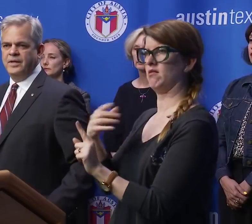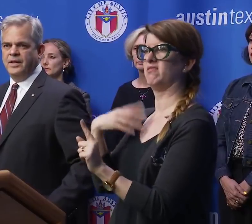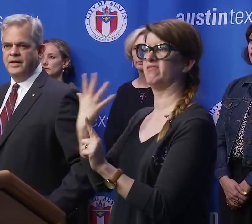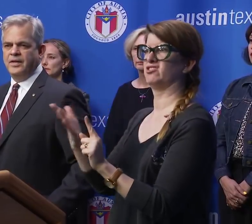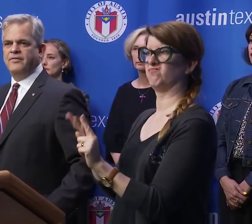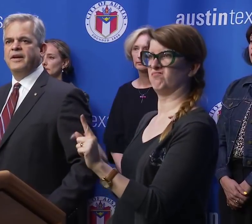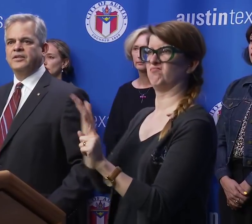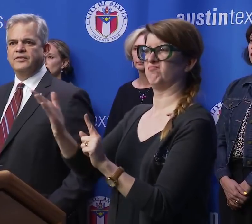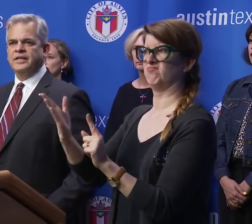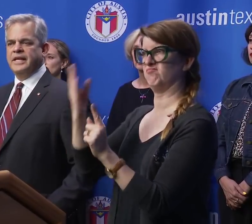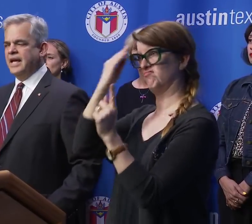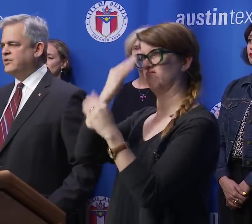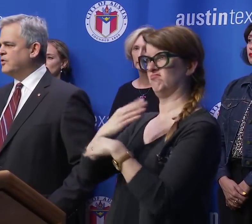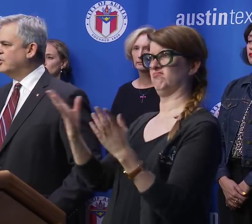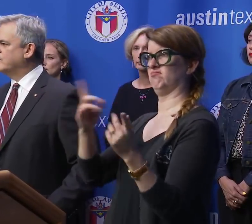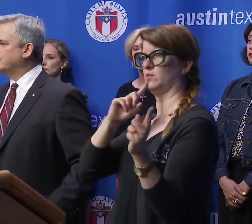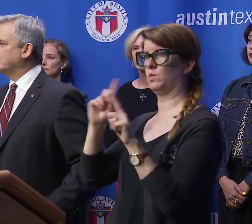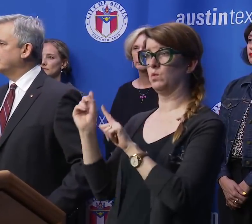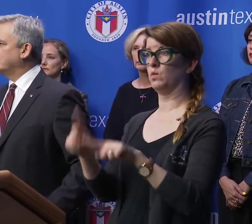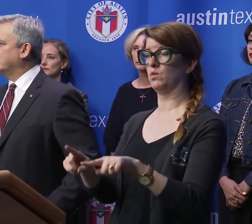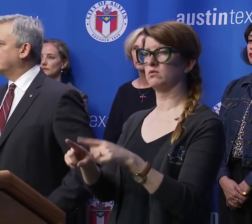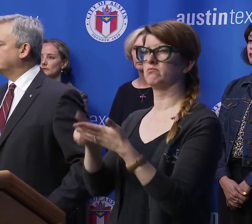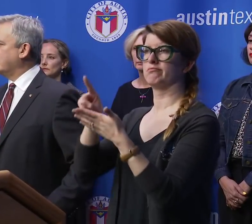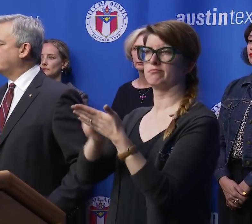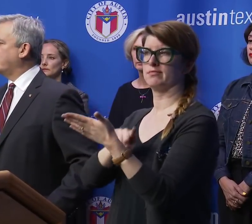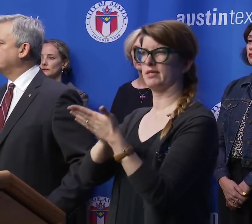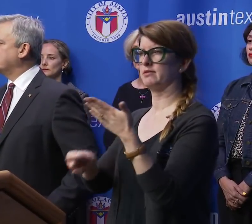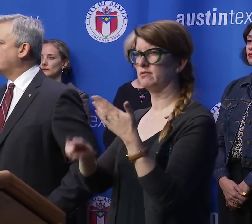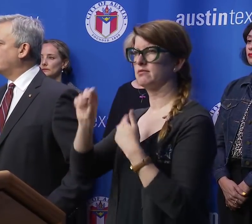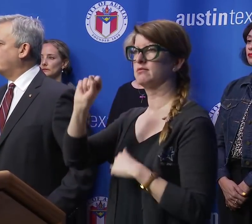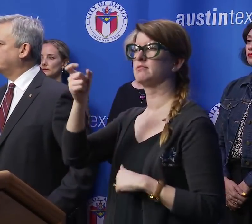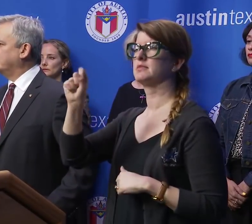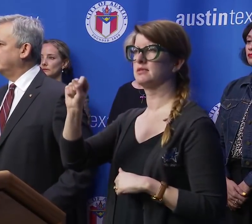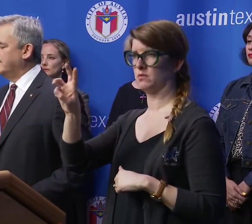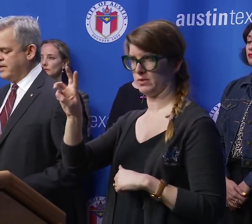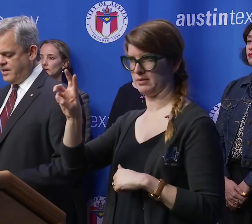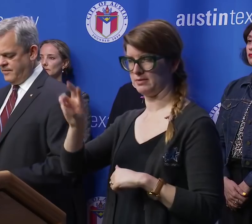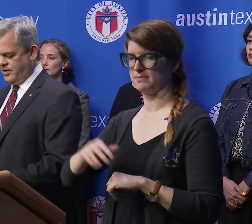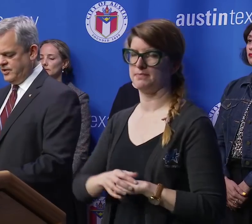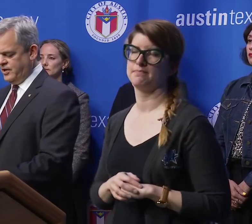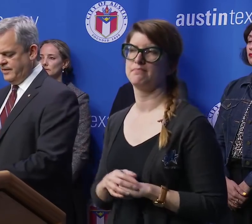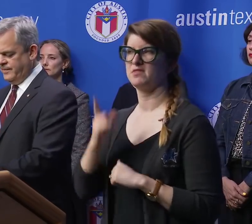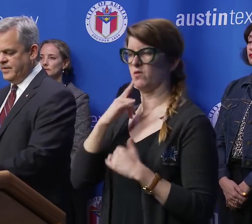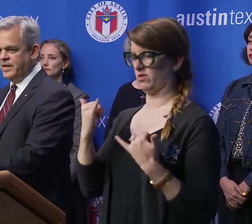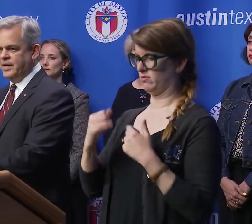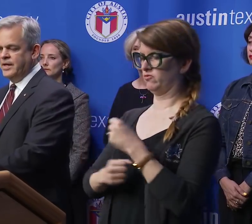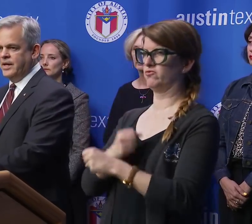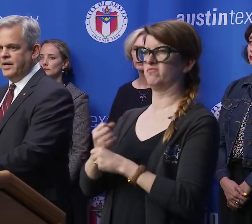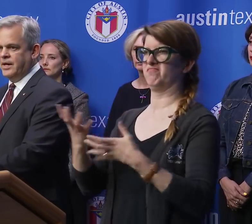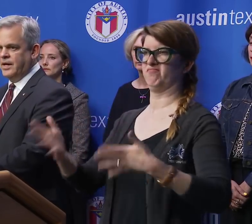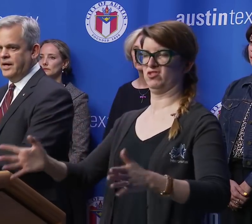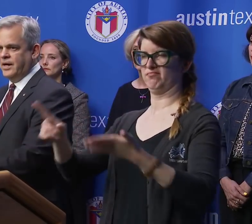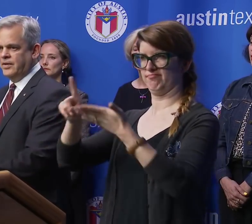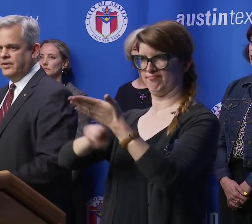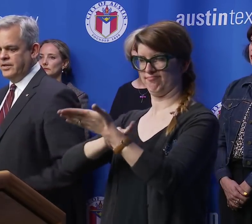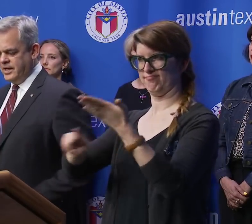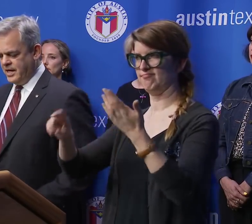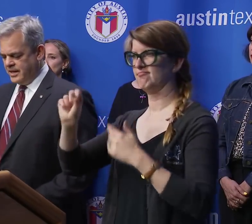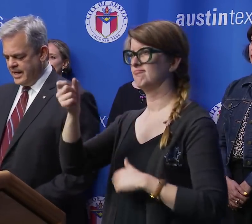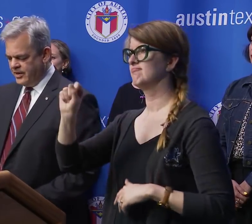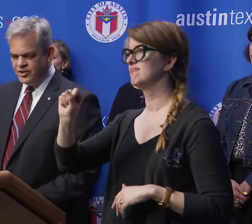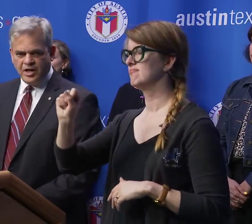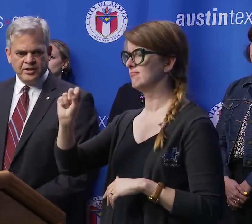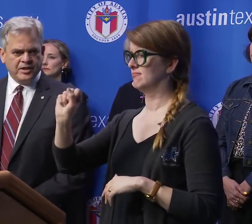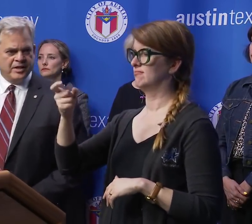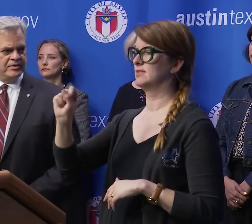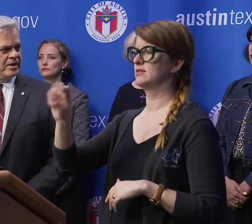that effectively cancels South by Southwest for this year. The